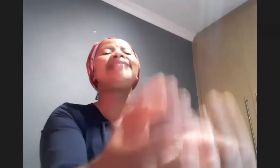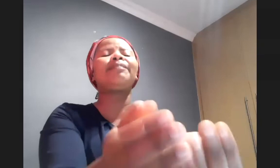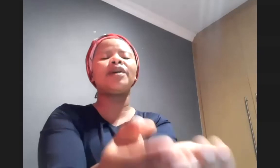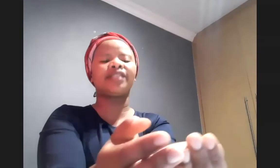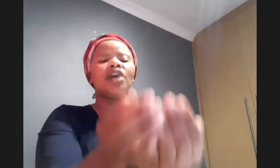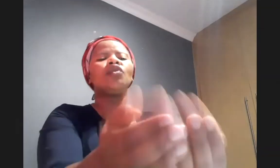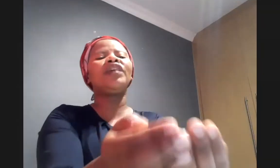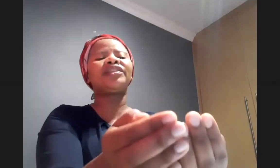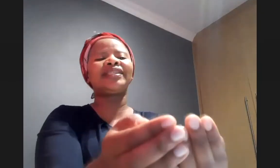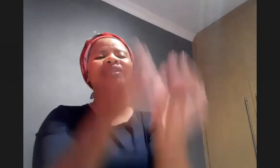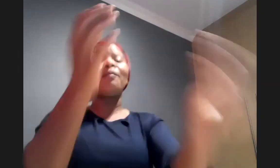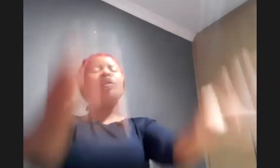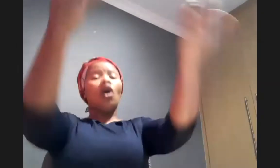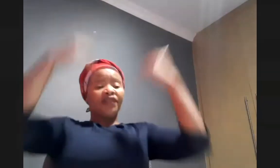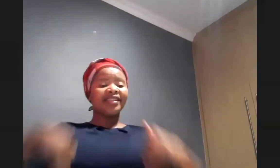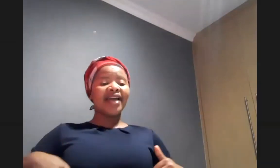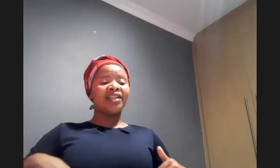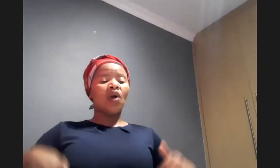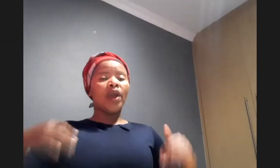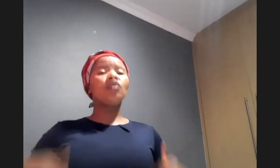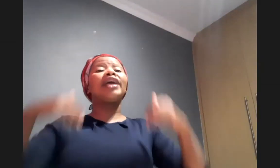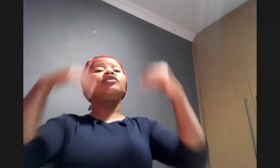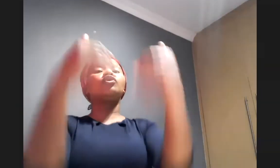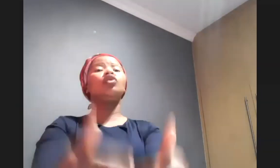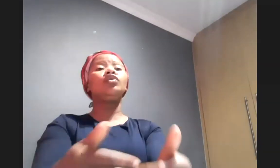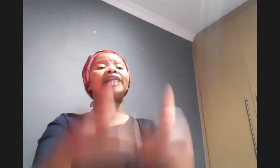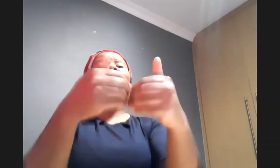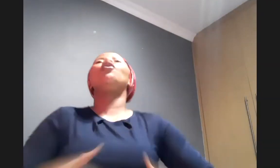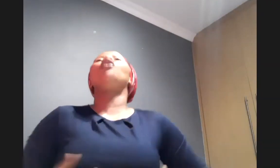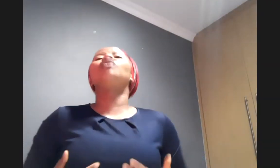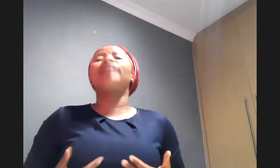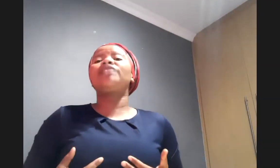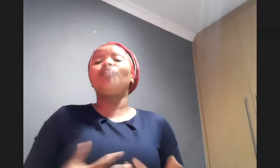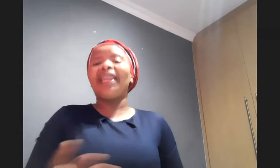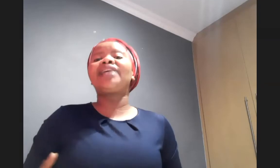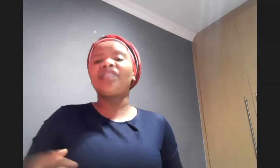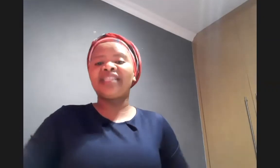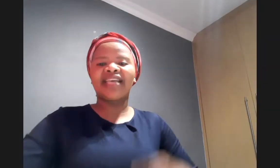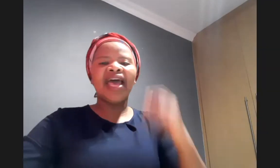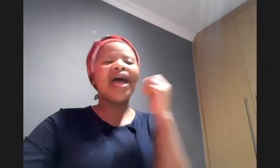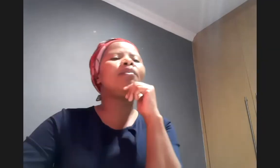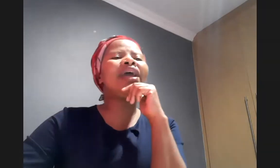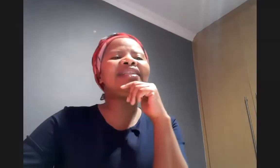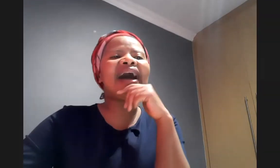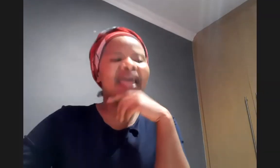that person you feed jesus but on this side when you get to do that you also get to be like jesus um wayne dyer